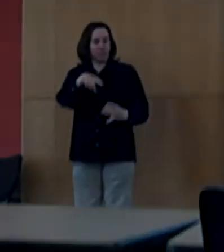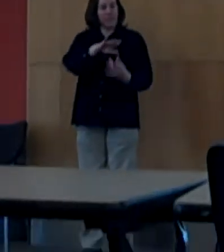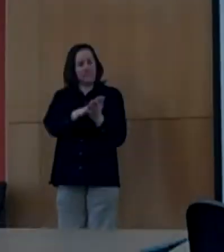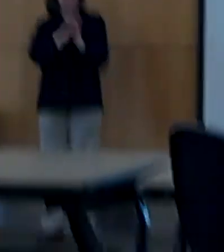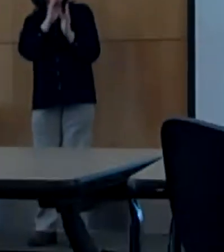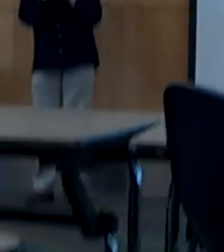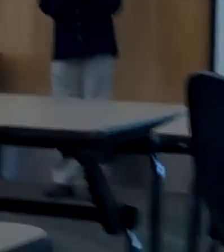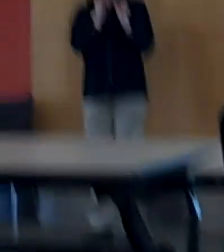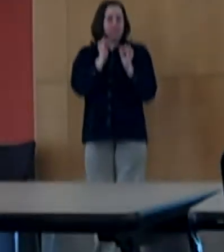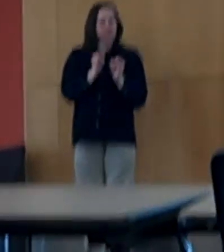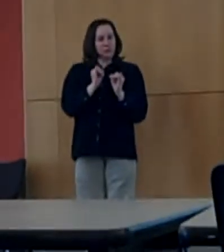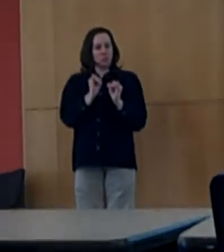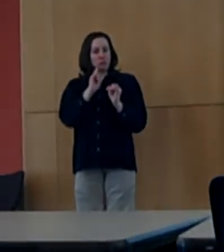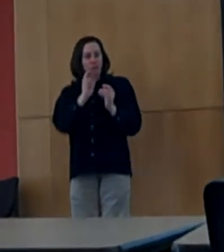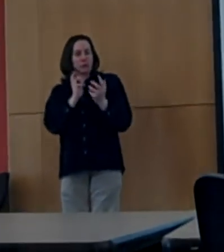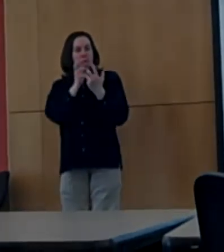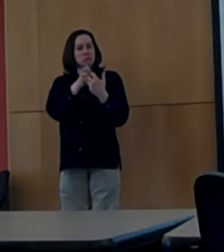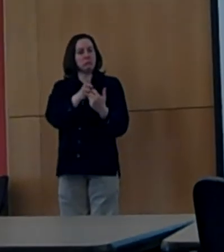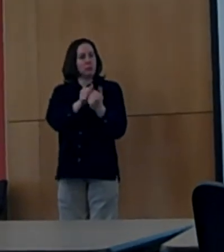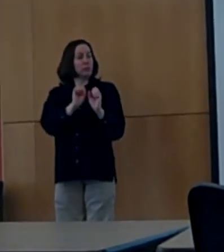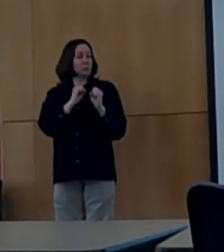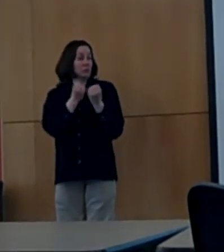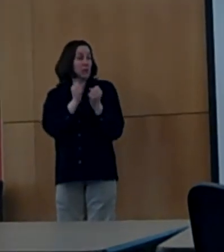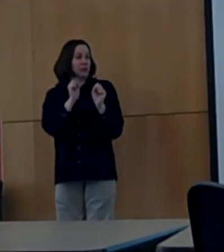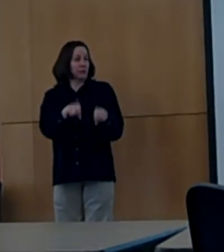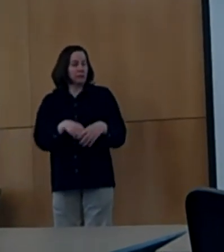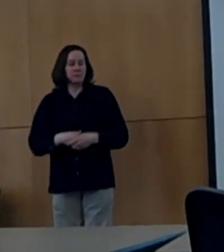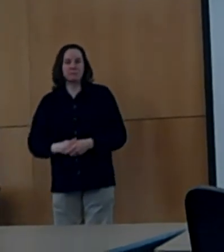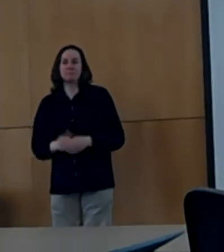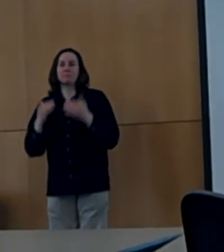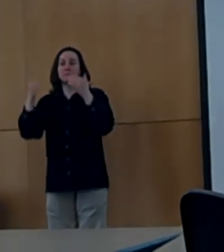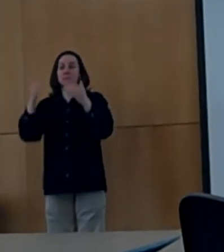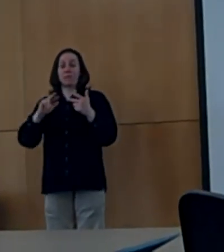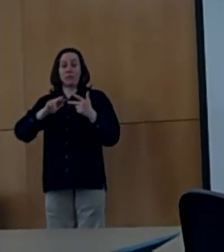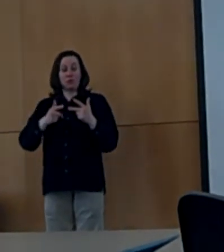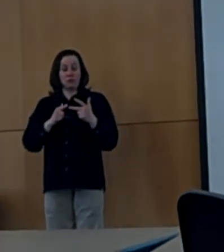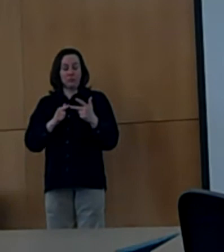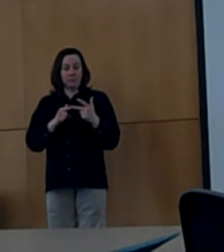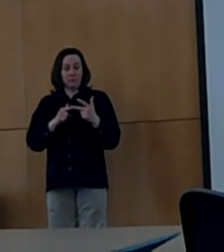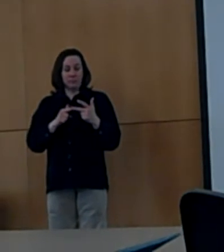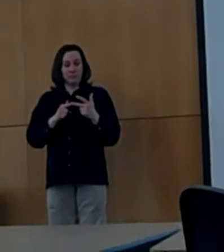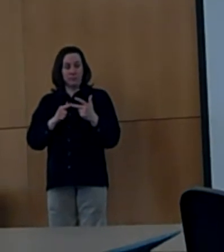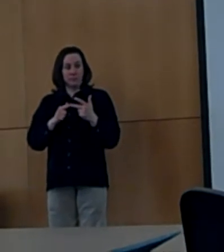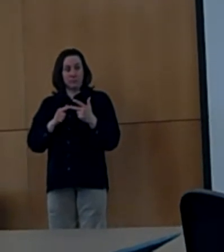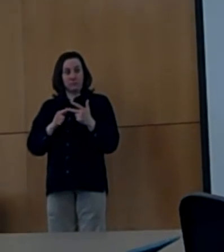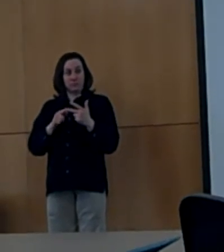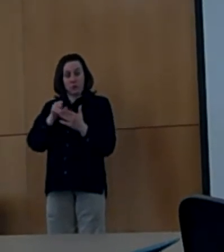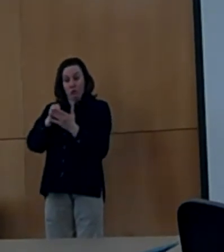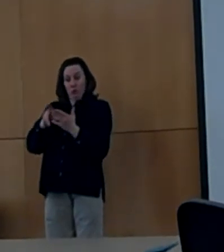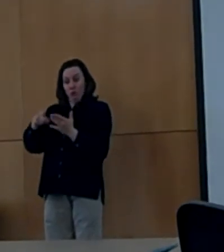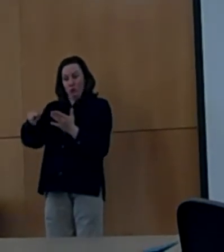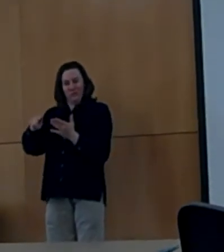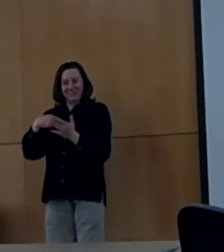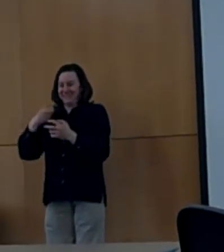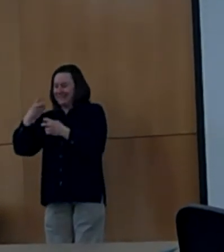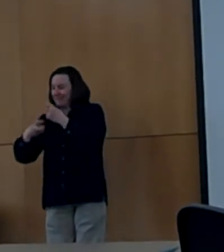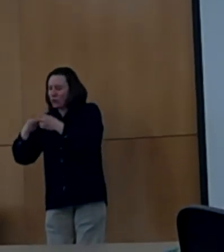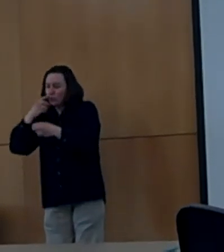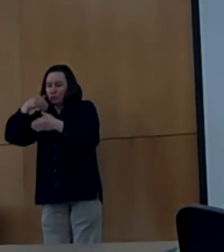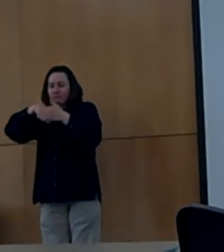society. During the third myth, homeschoolers have difficulty entering into college, which means they are going through the